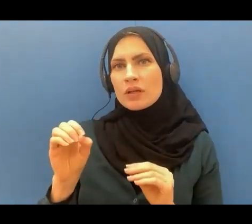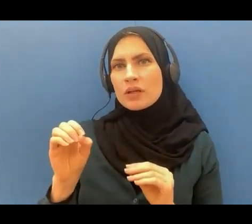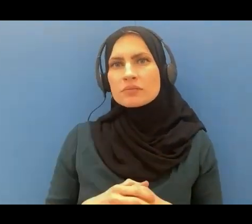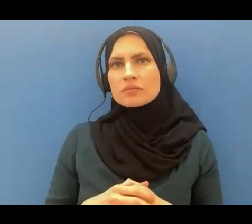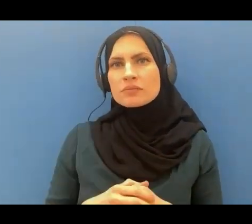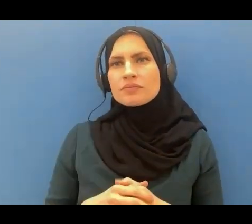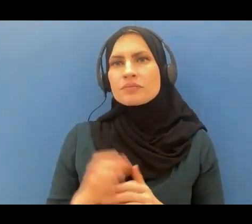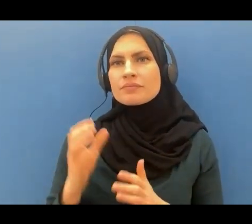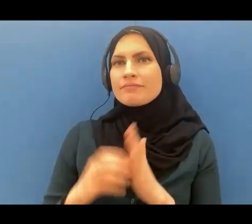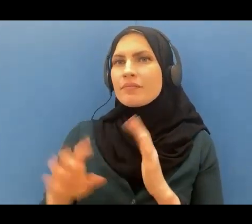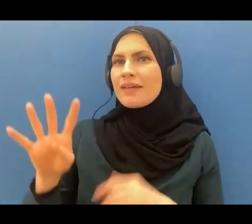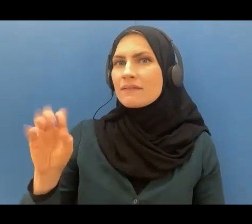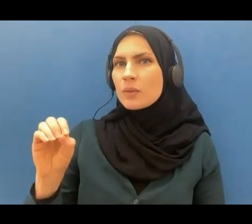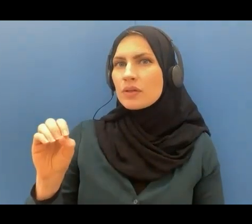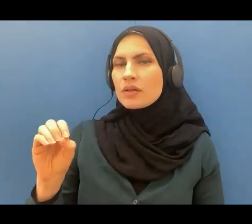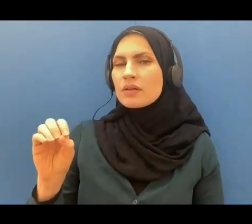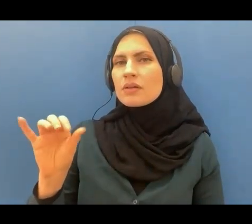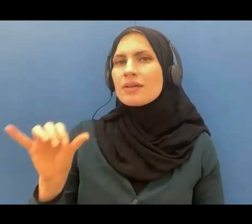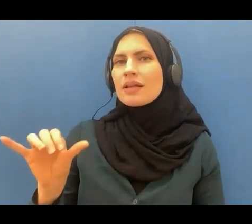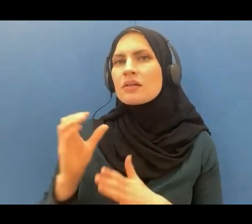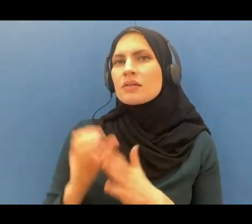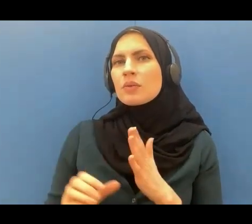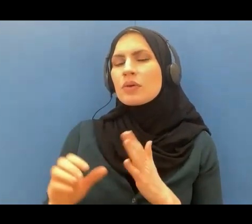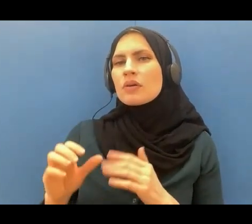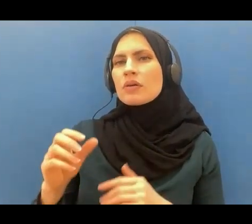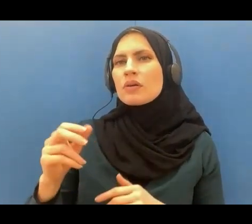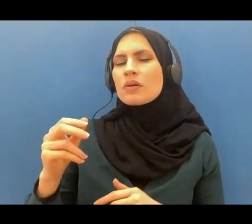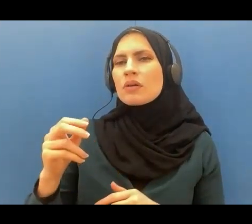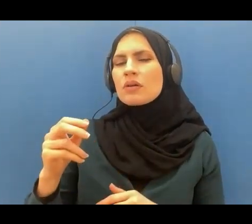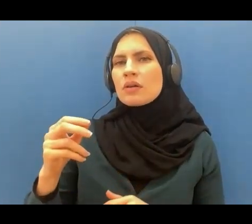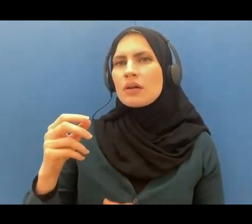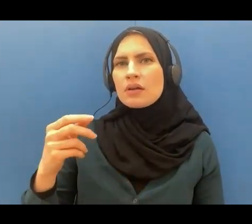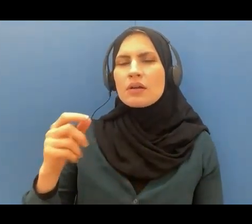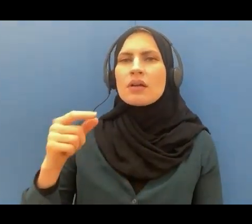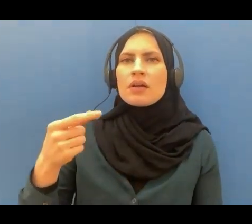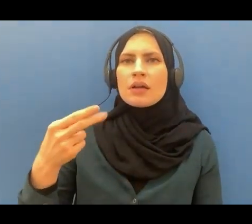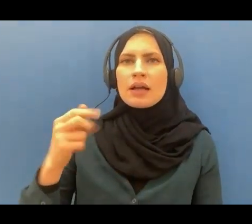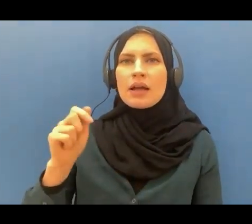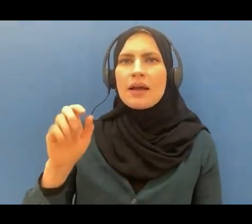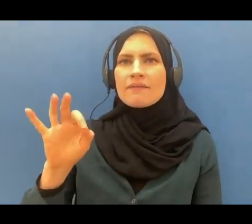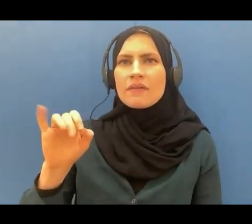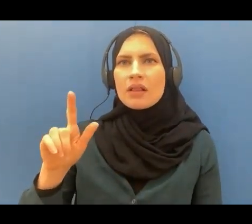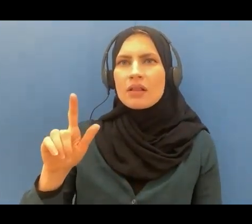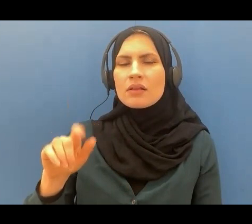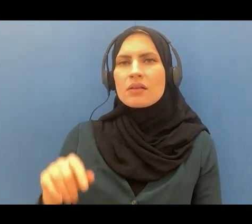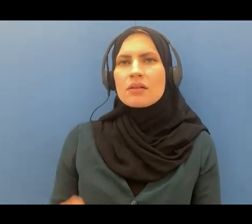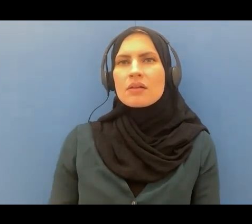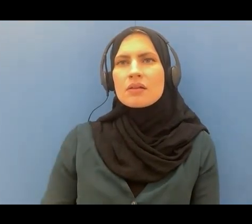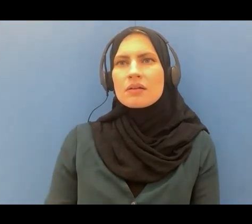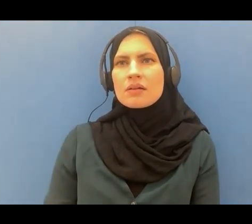40 is surah ghafir and surah ghafir has